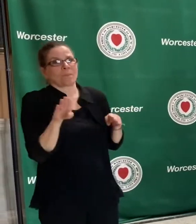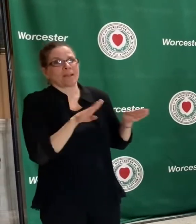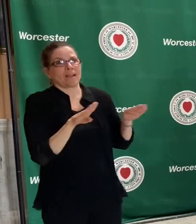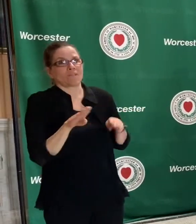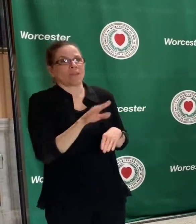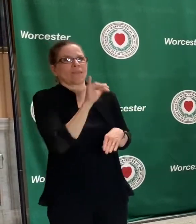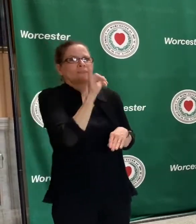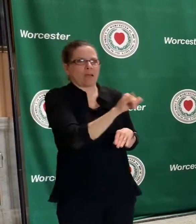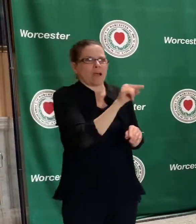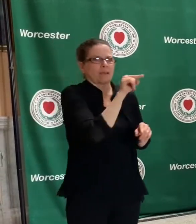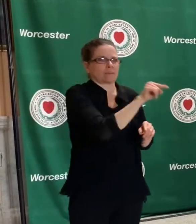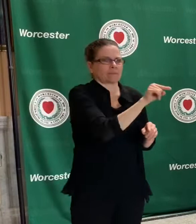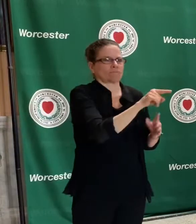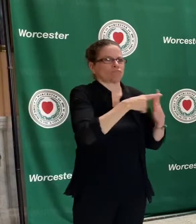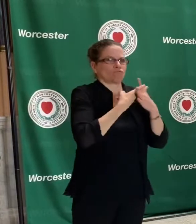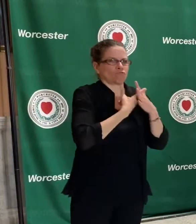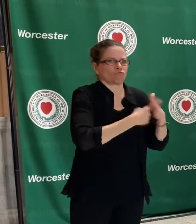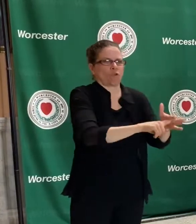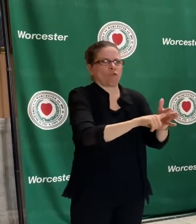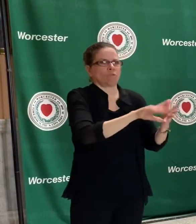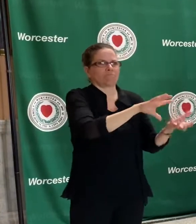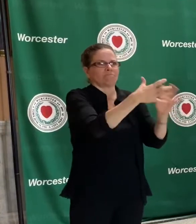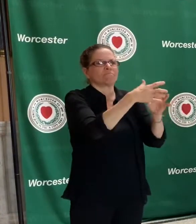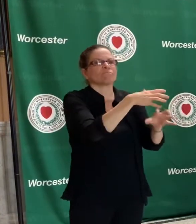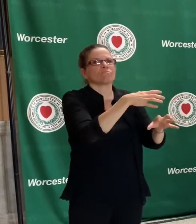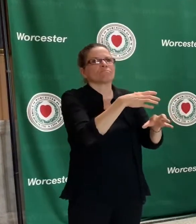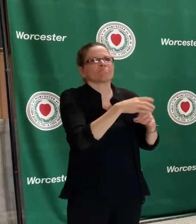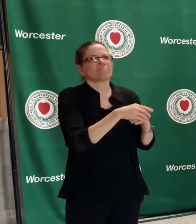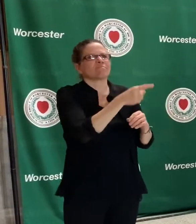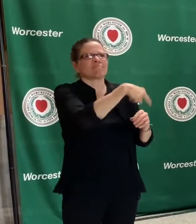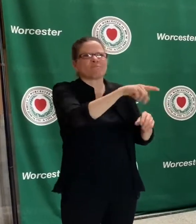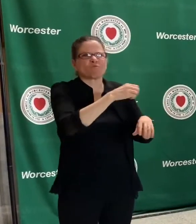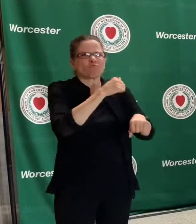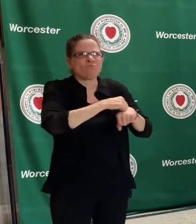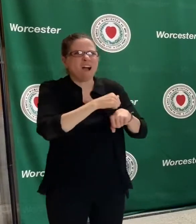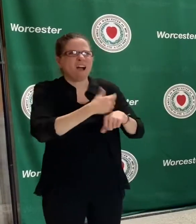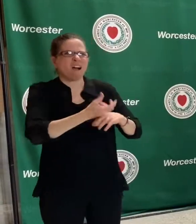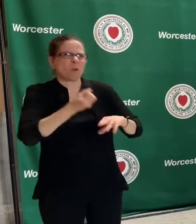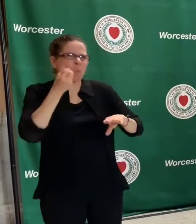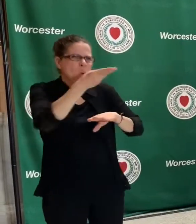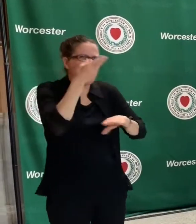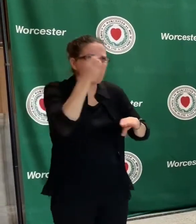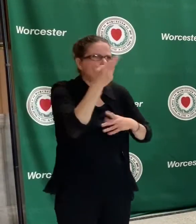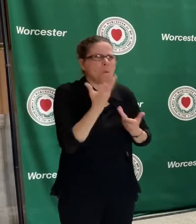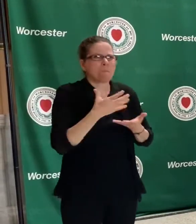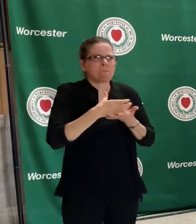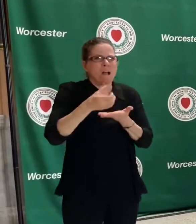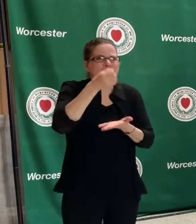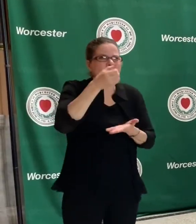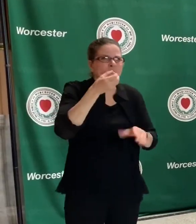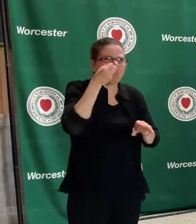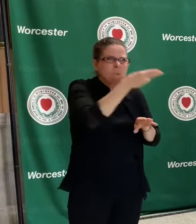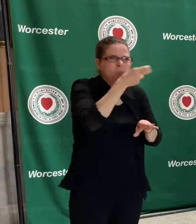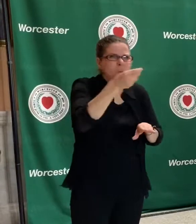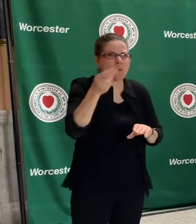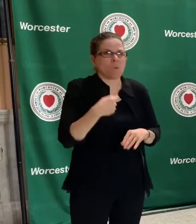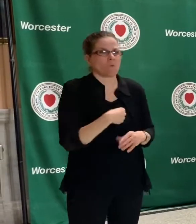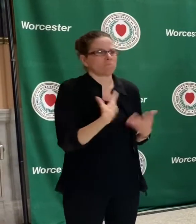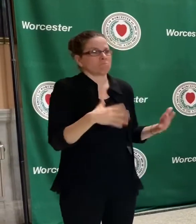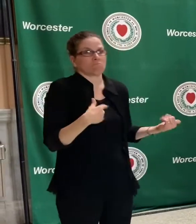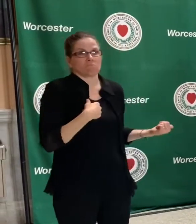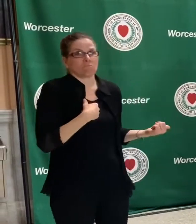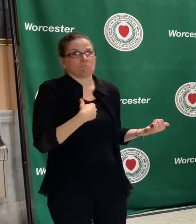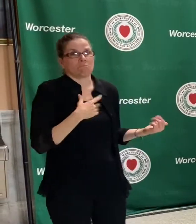those arrests and throwing rocks, bottles, etc. And there's a really disturbing footage of the police crews completely